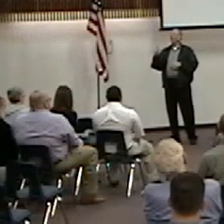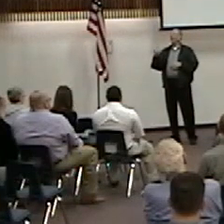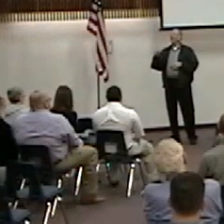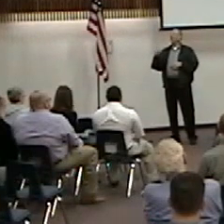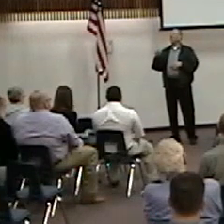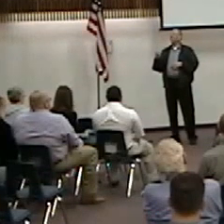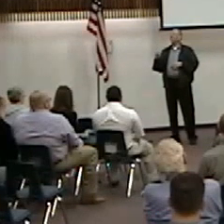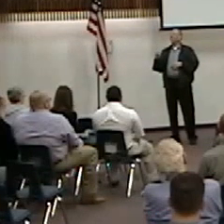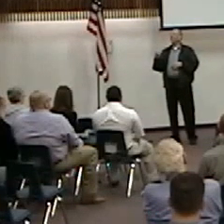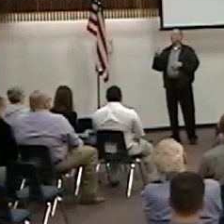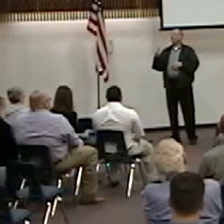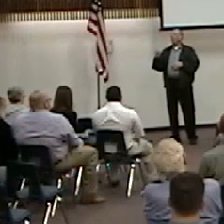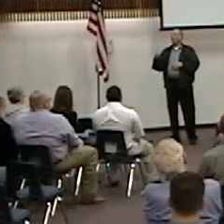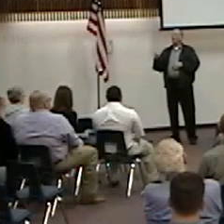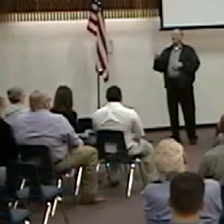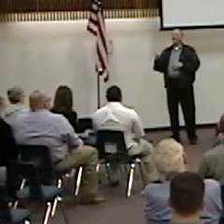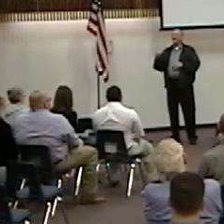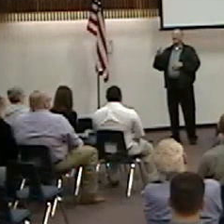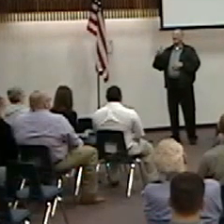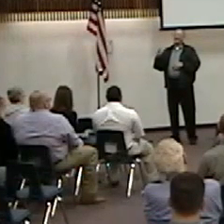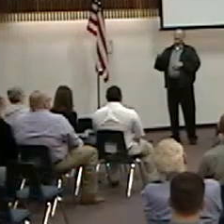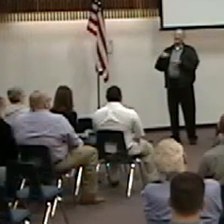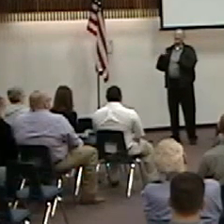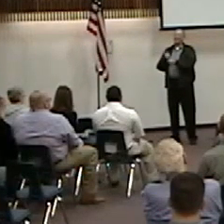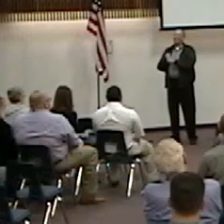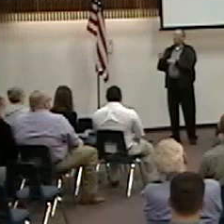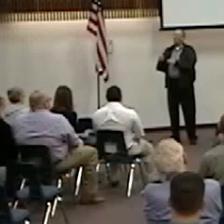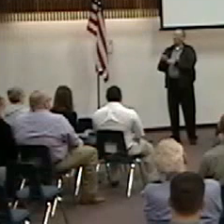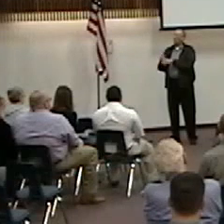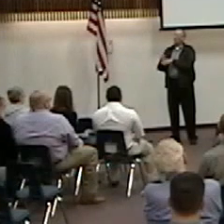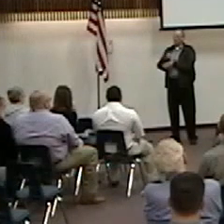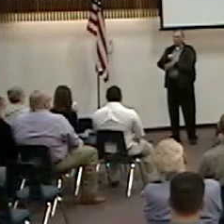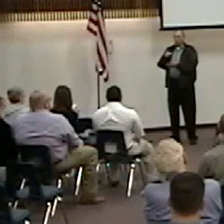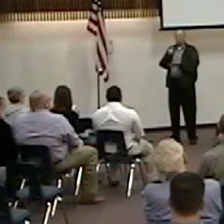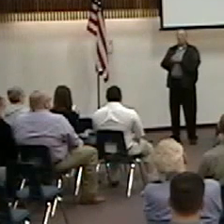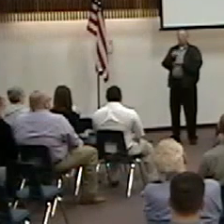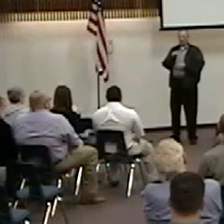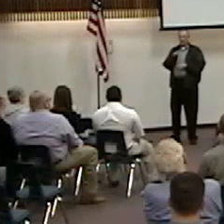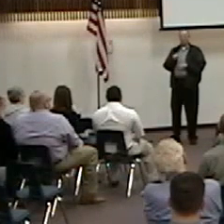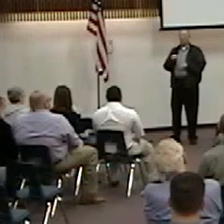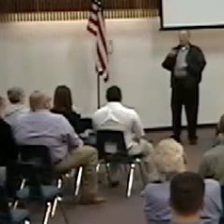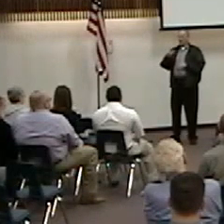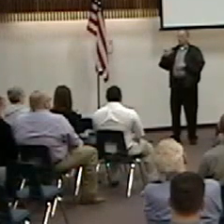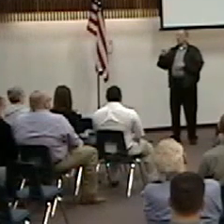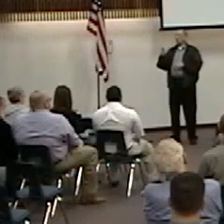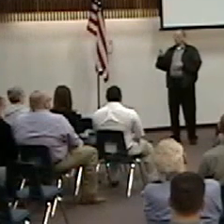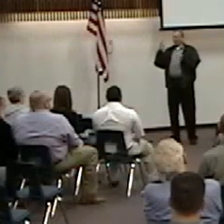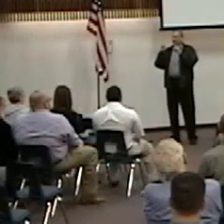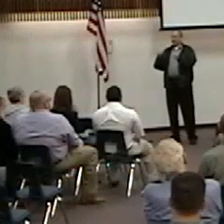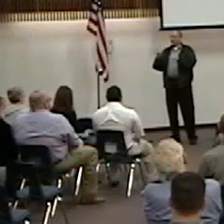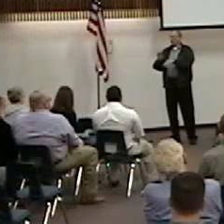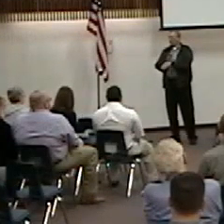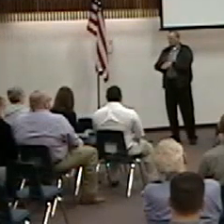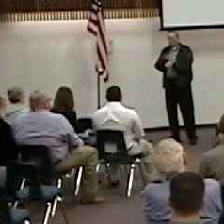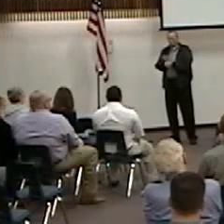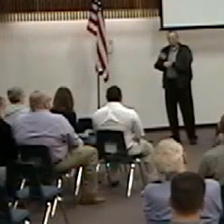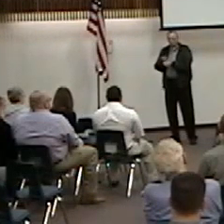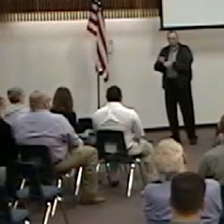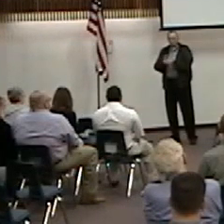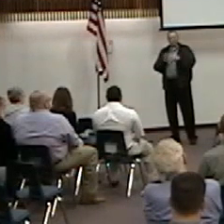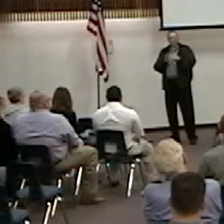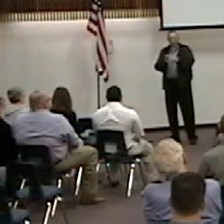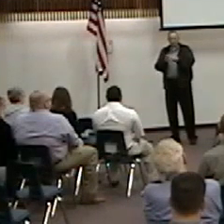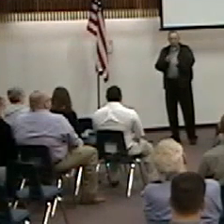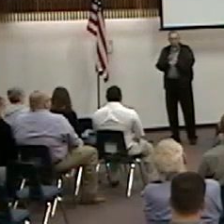60th year of operation. James is a graduate of SIBI and LCU. He teaches business courses and relationship